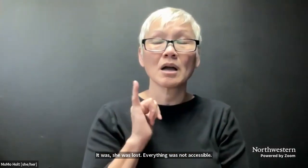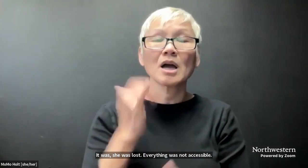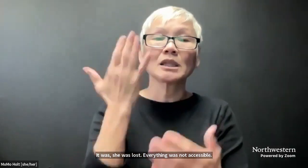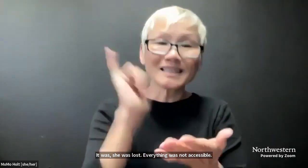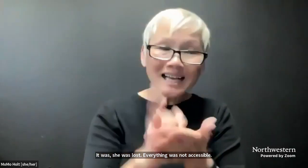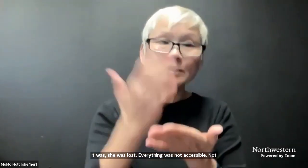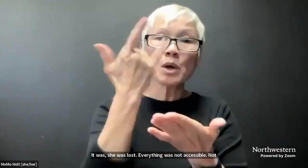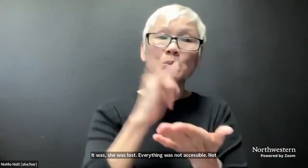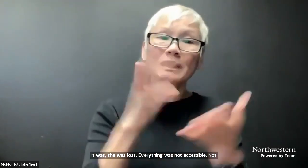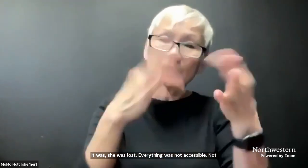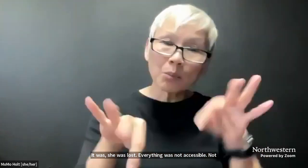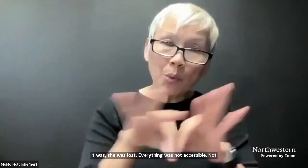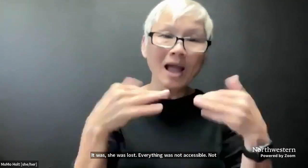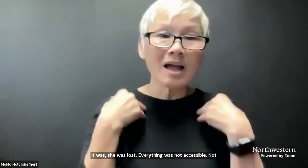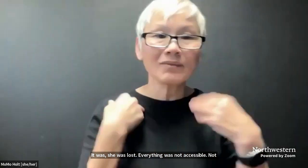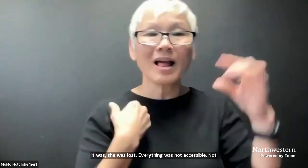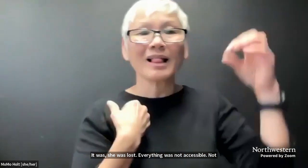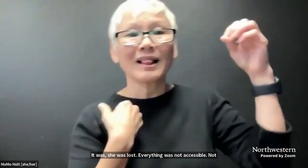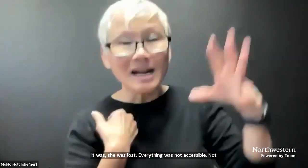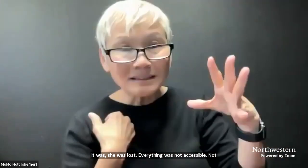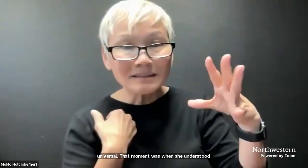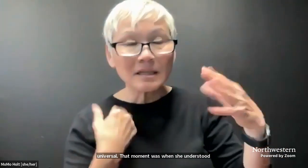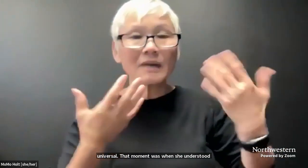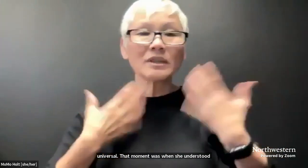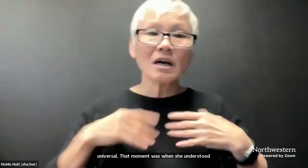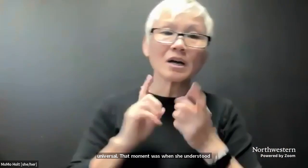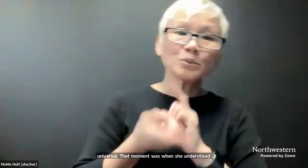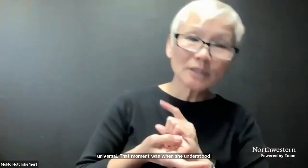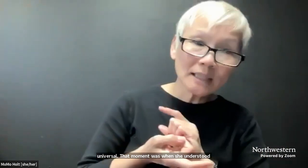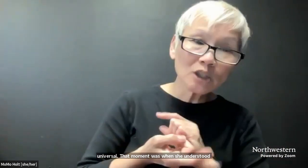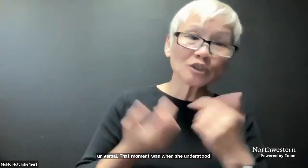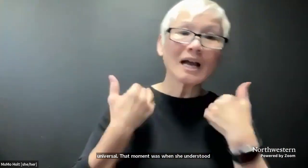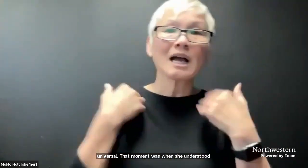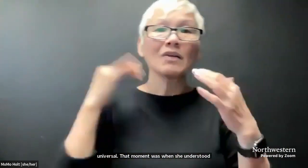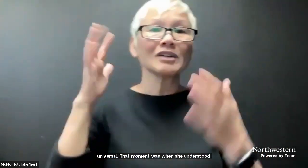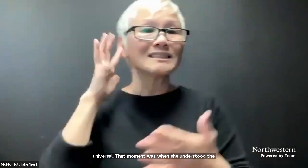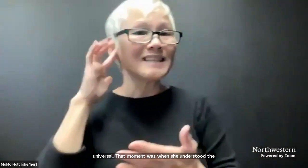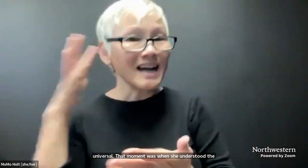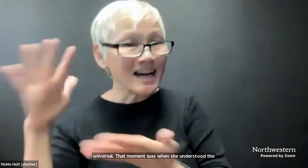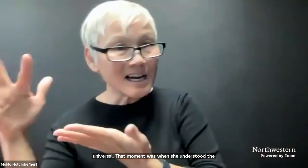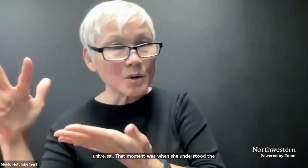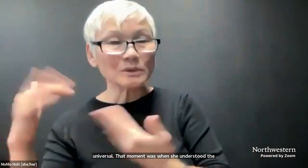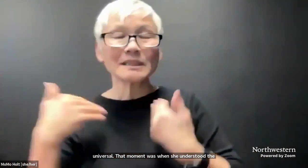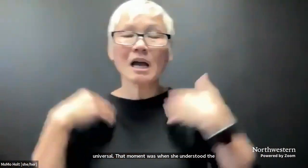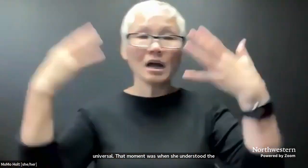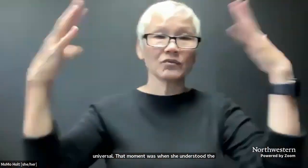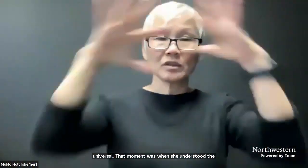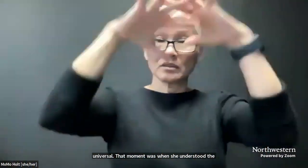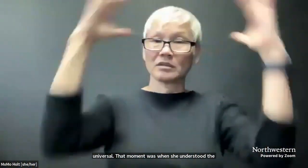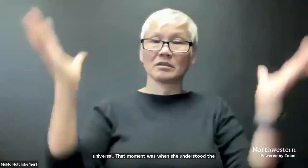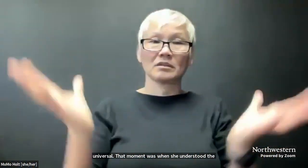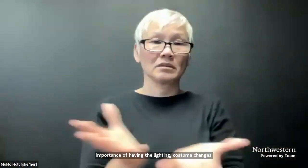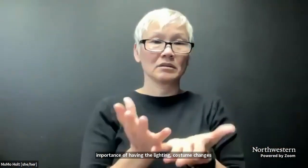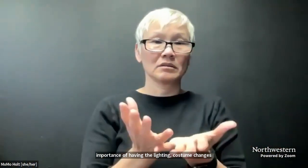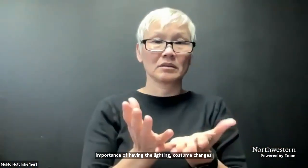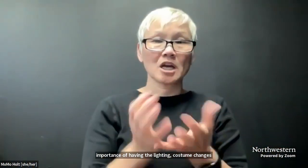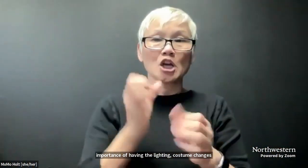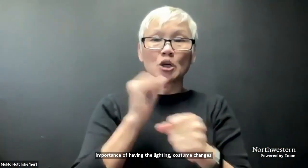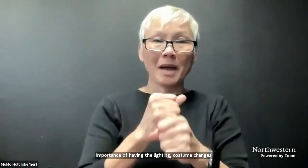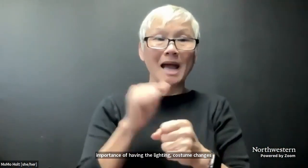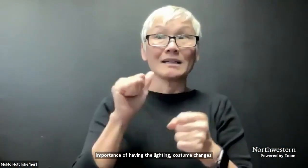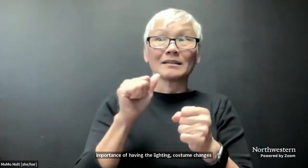That moment was when she understood the importance of having the lighting, costume changes, the sound,